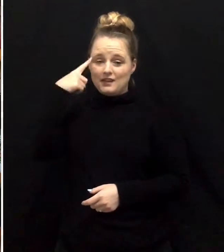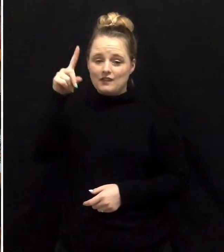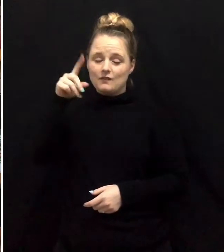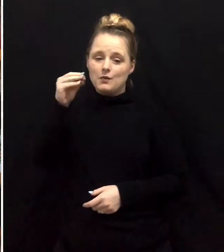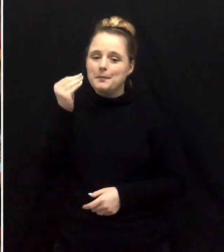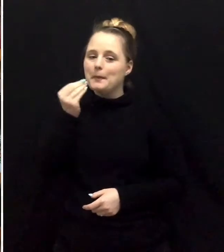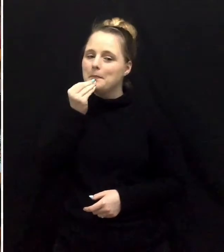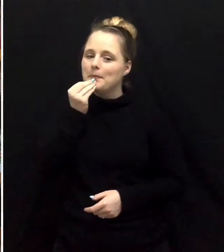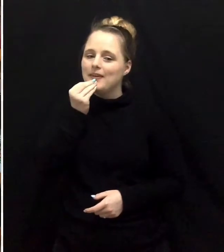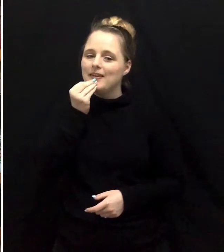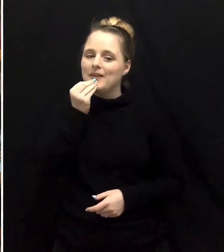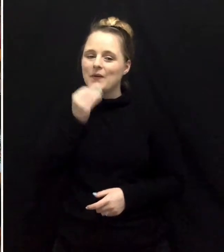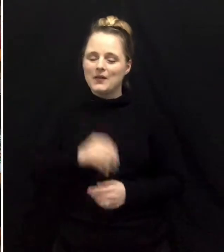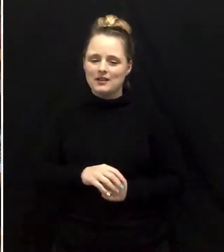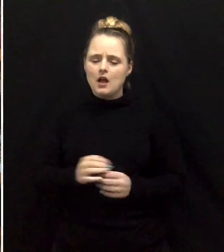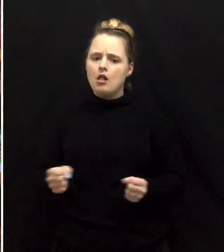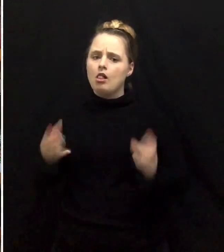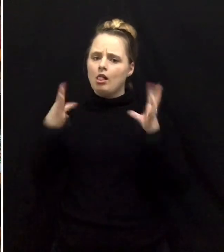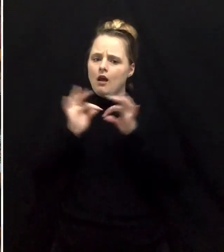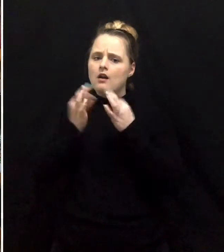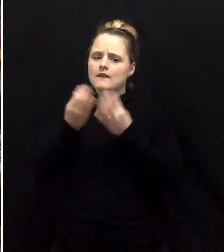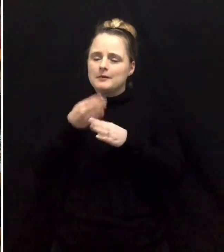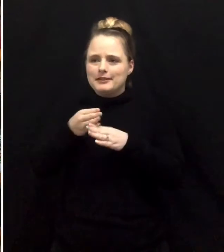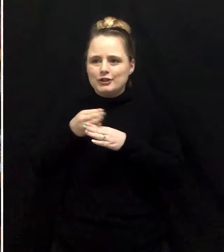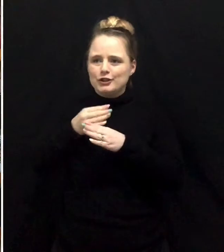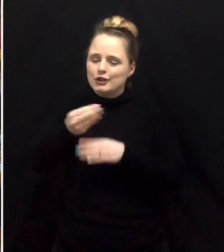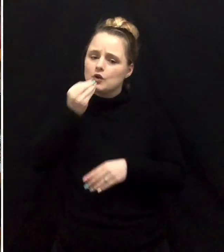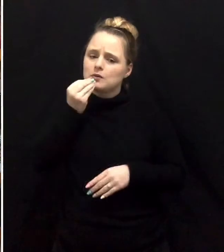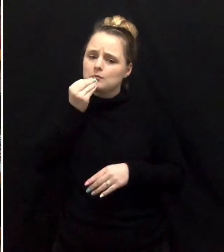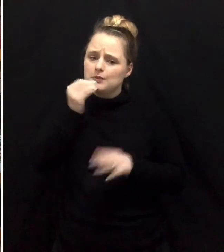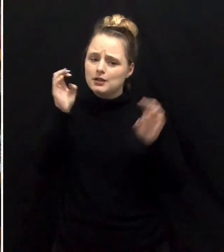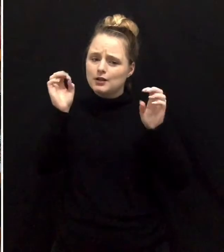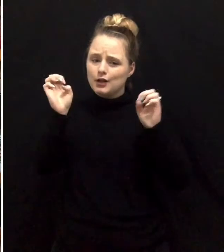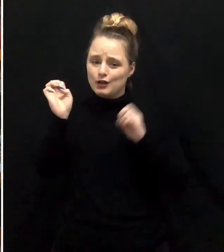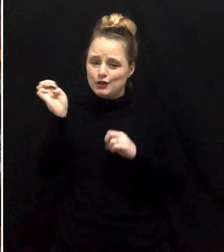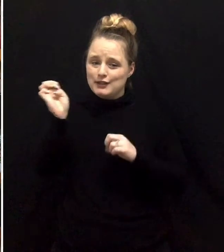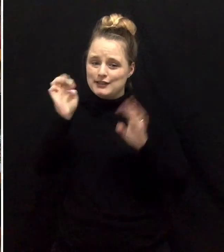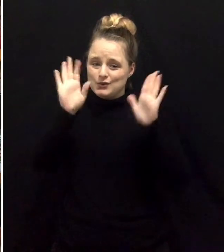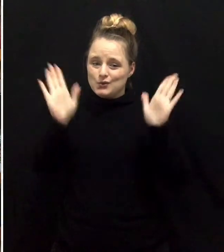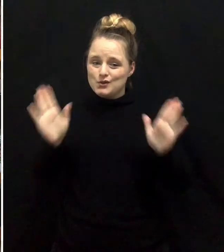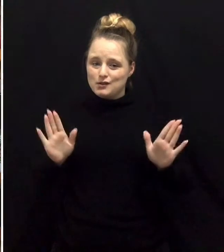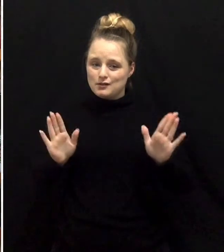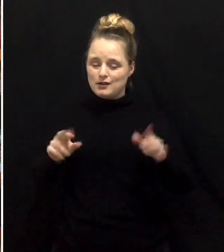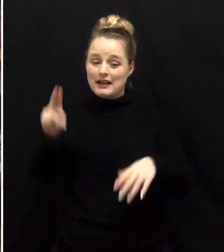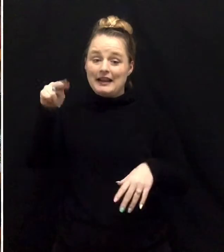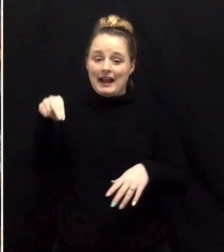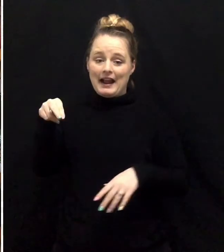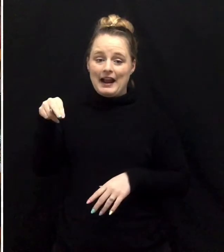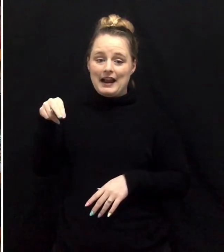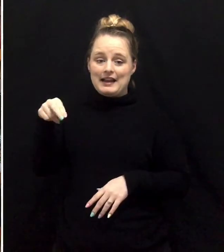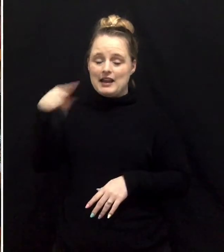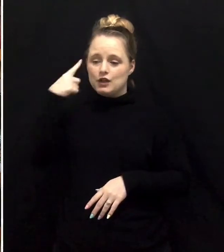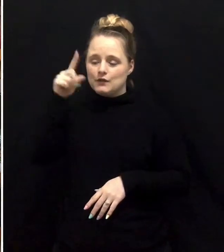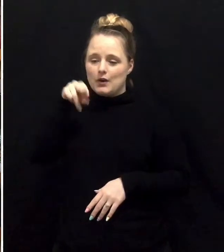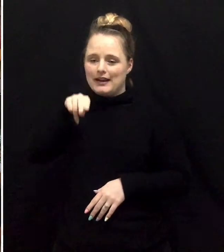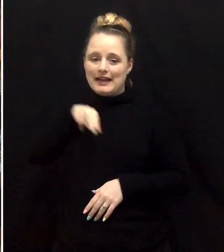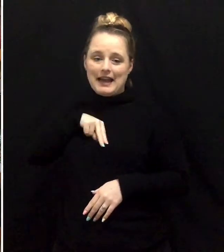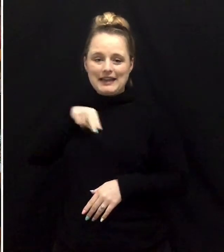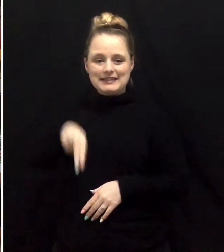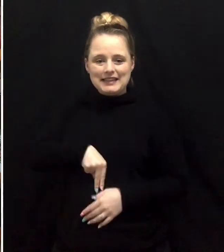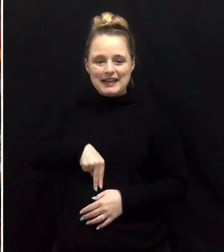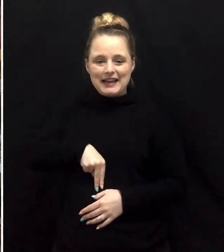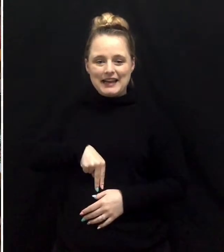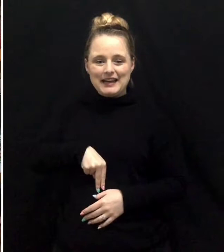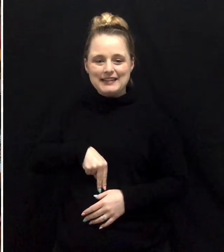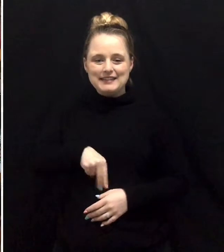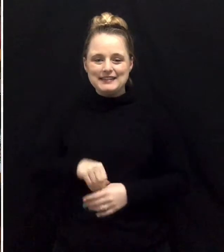M is for meals. which a lot of families share on Easter Sunday. N is for